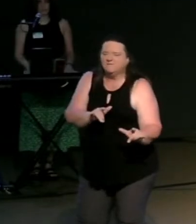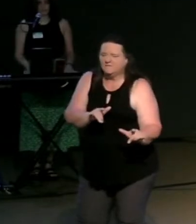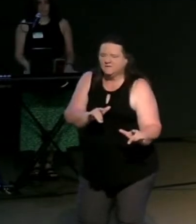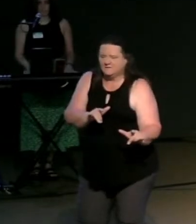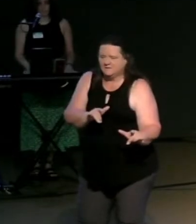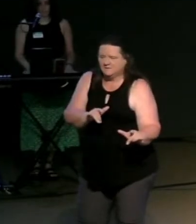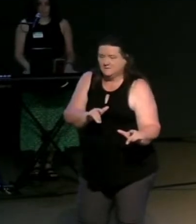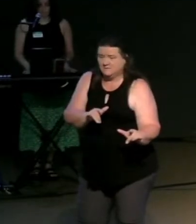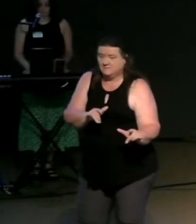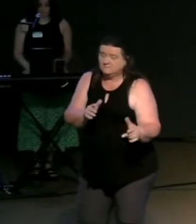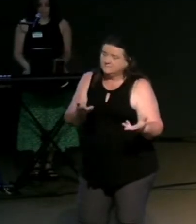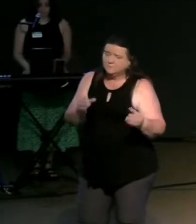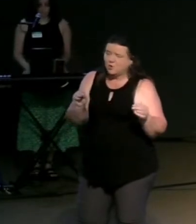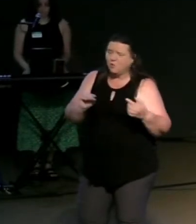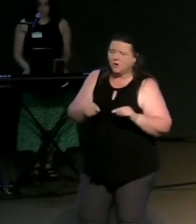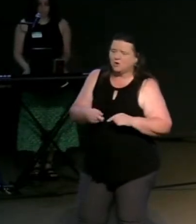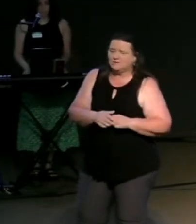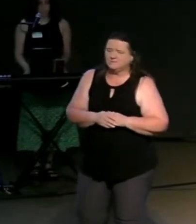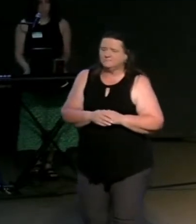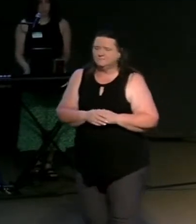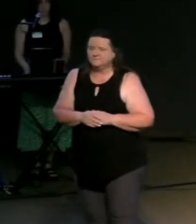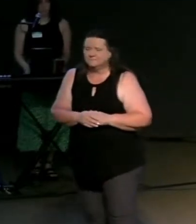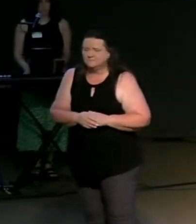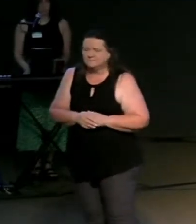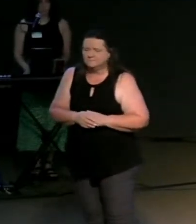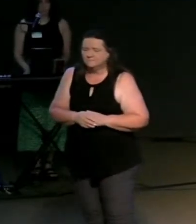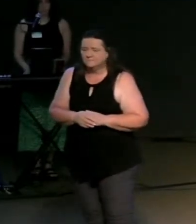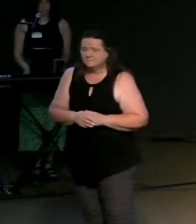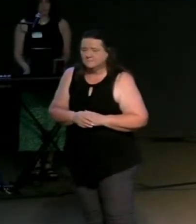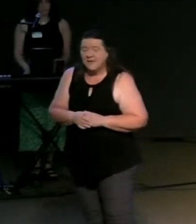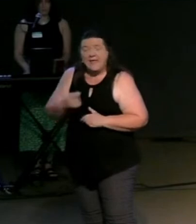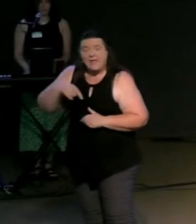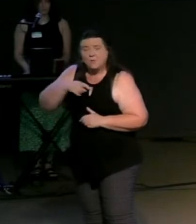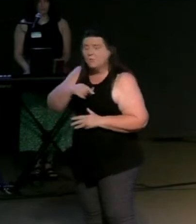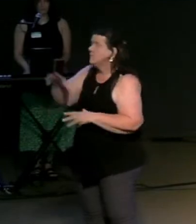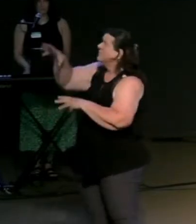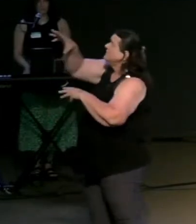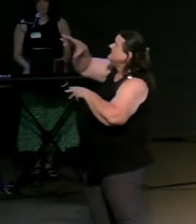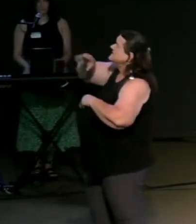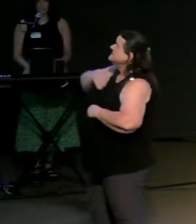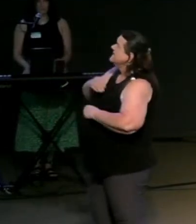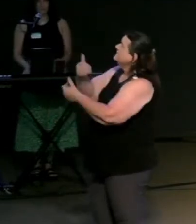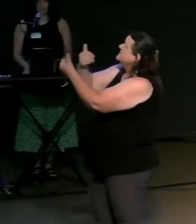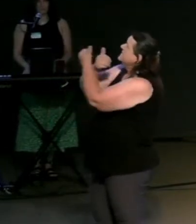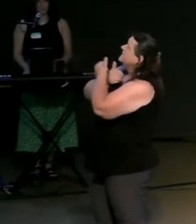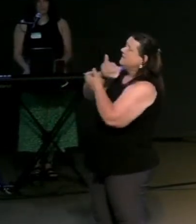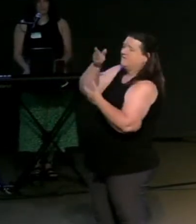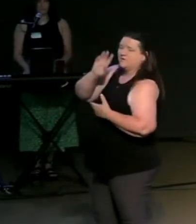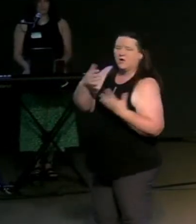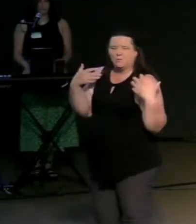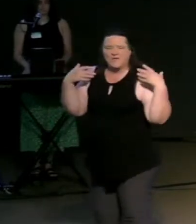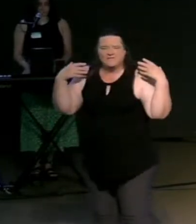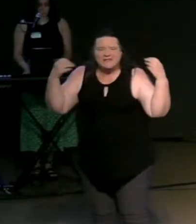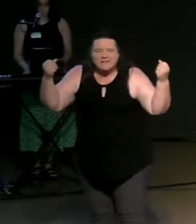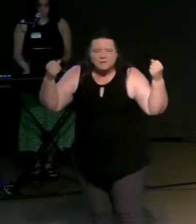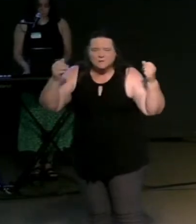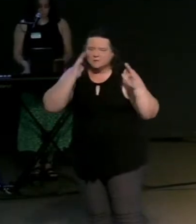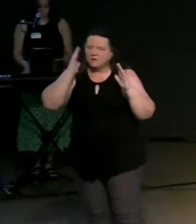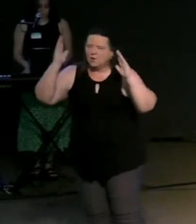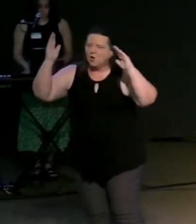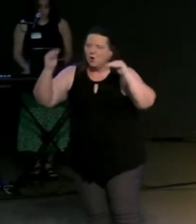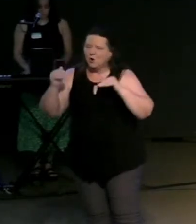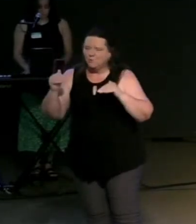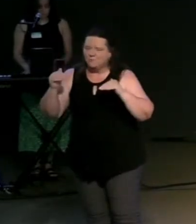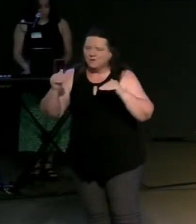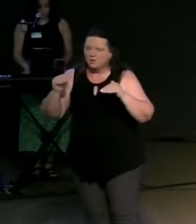through receiving this gift of love we find healing we find restoration we find hope in a second